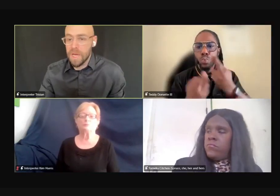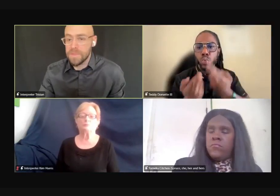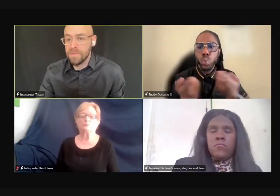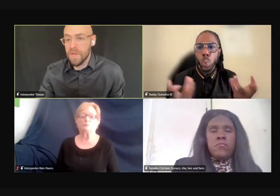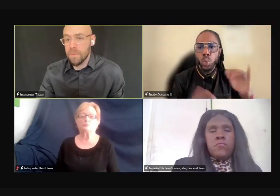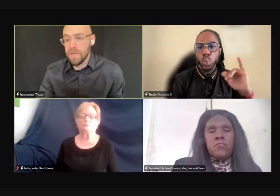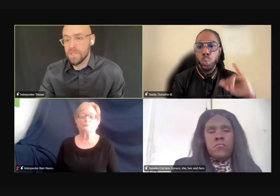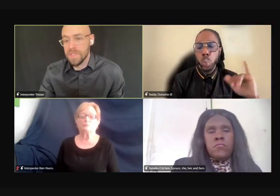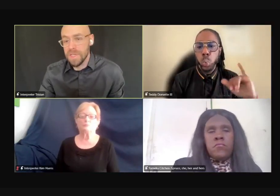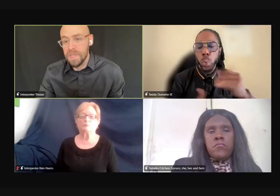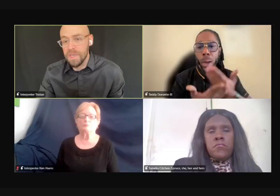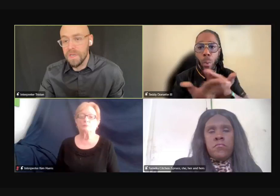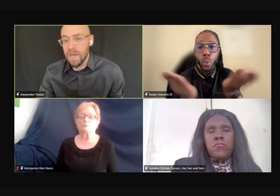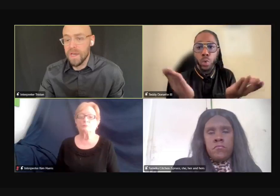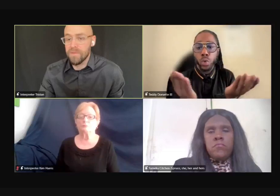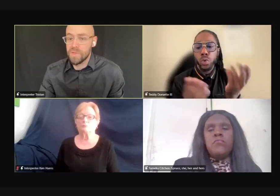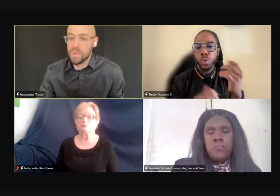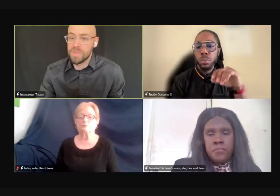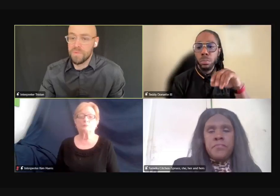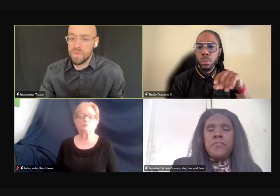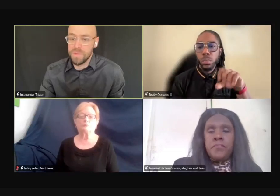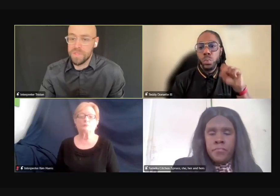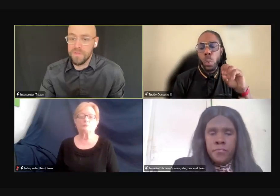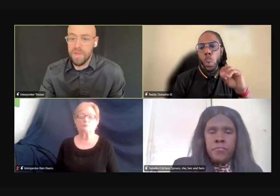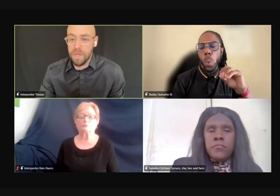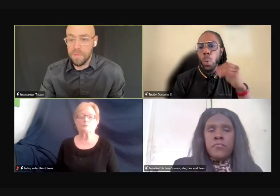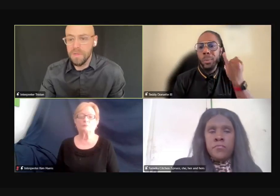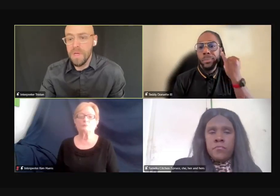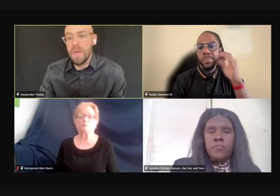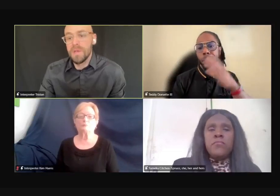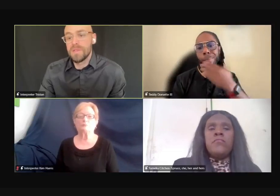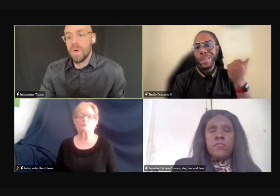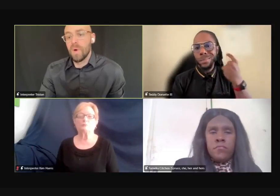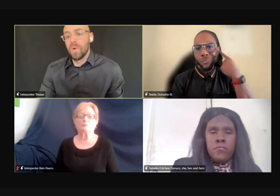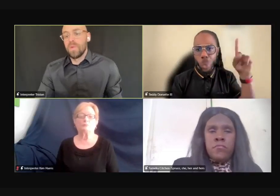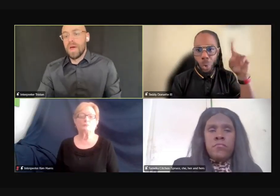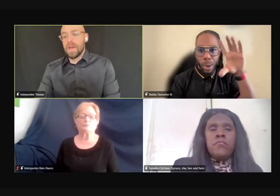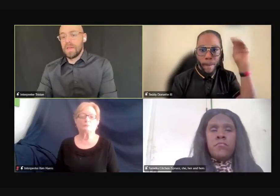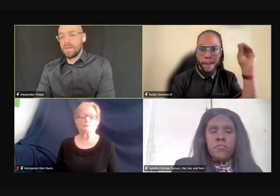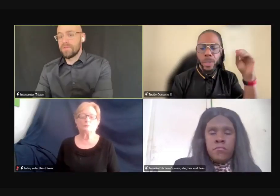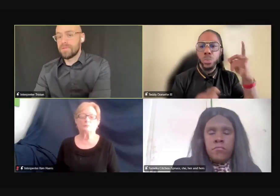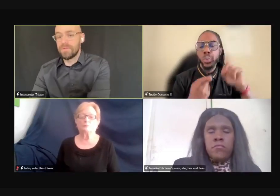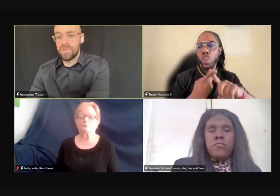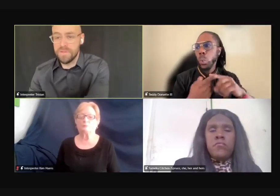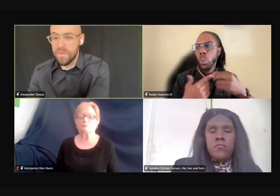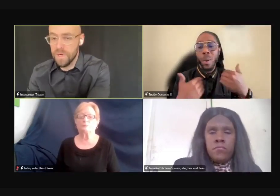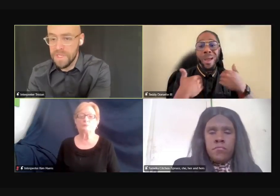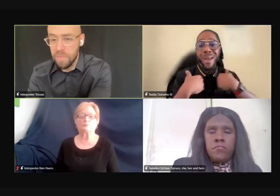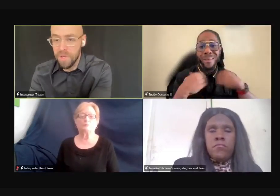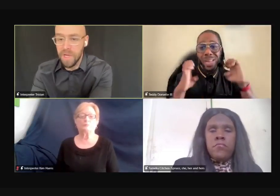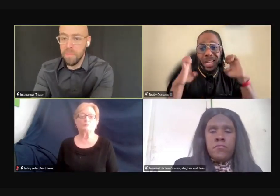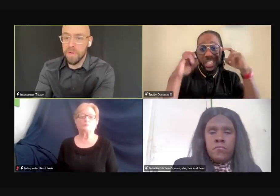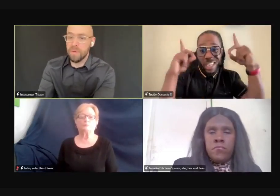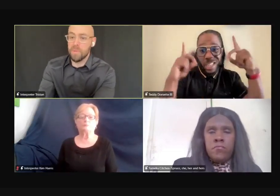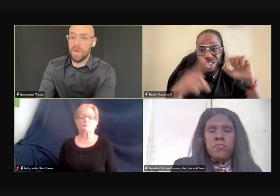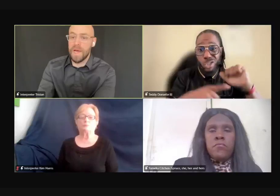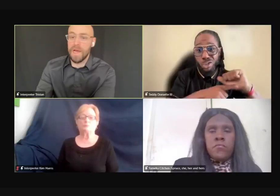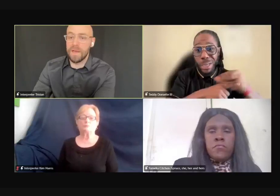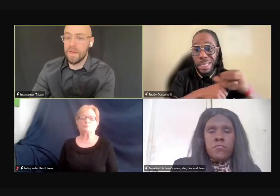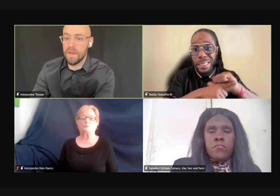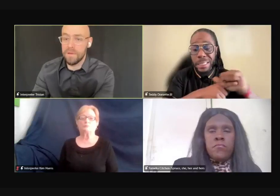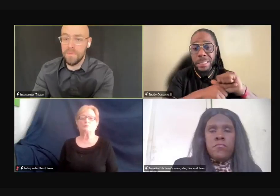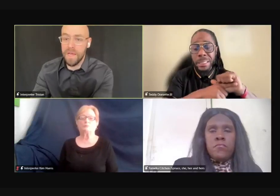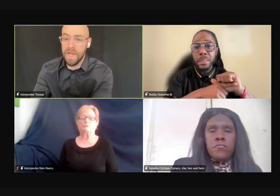candidate, um, um, types of accommodations they need and have the tools and resources available so that if just, for example, a company